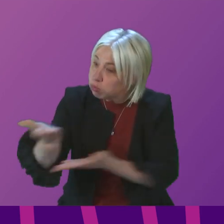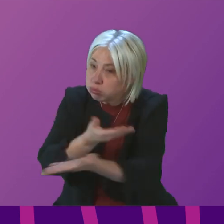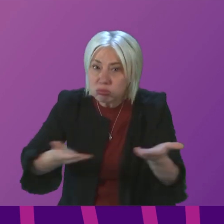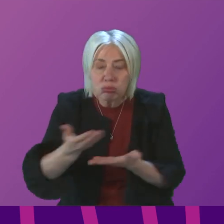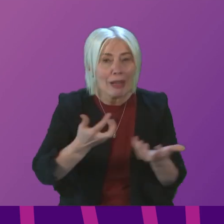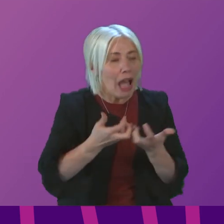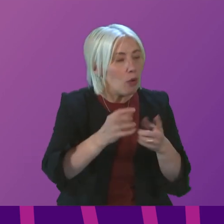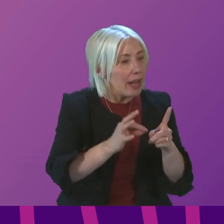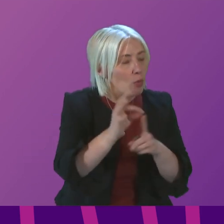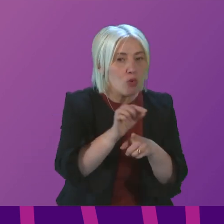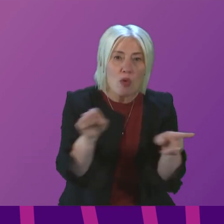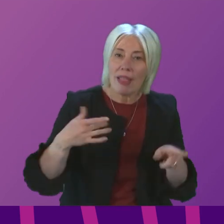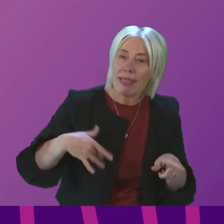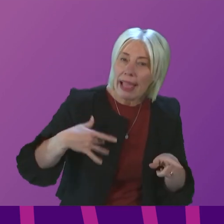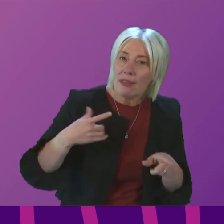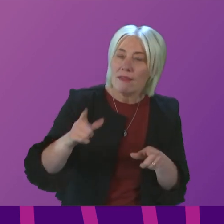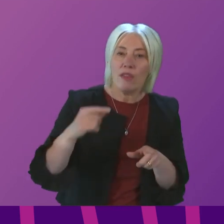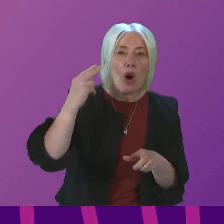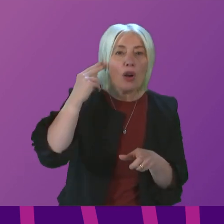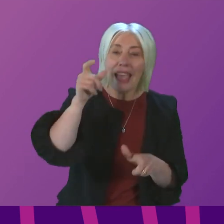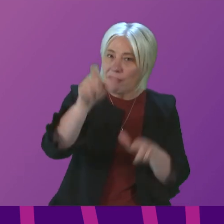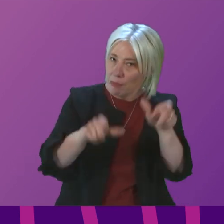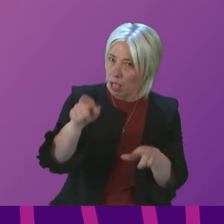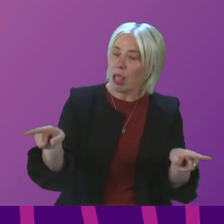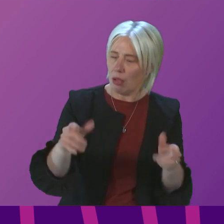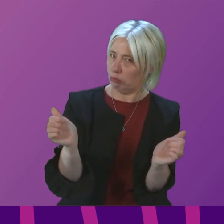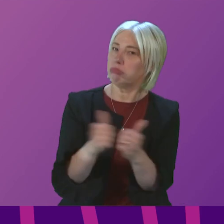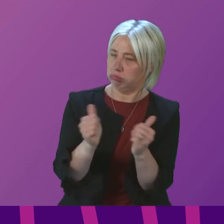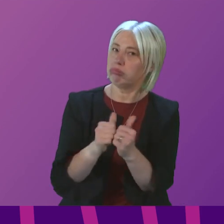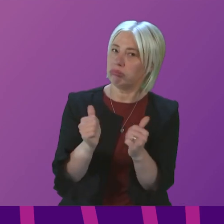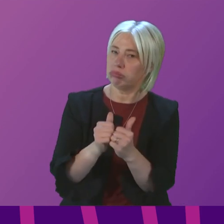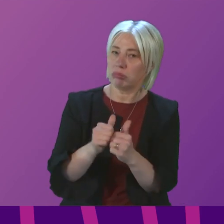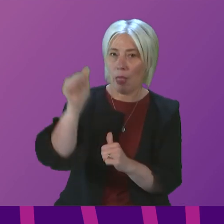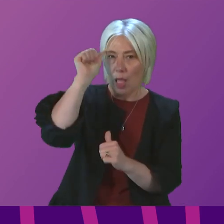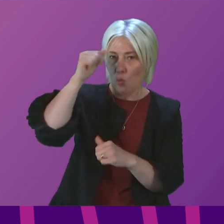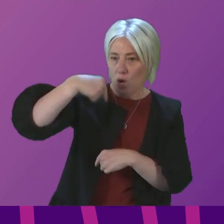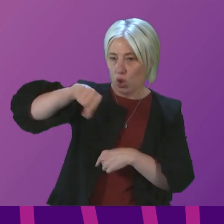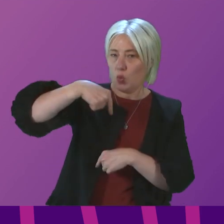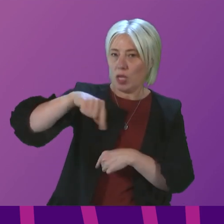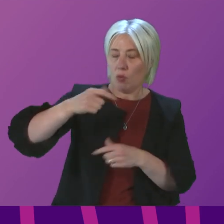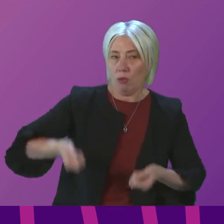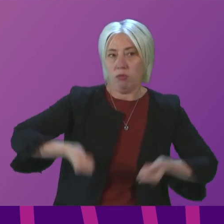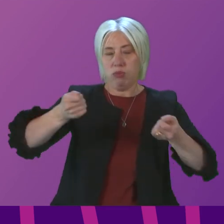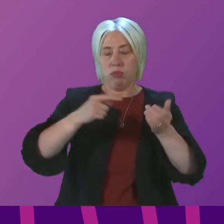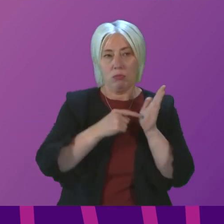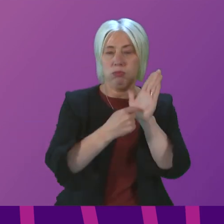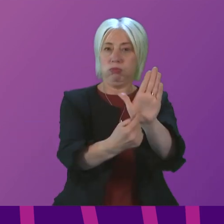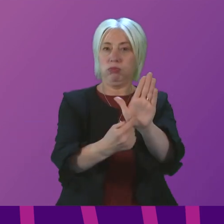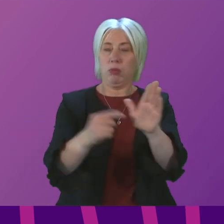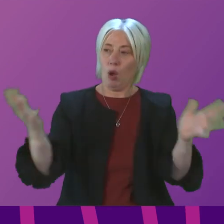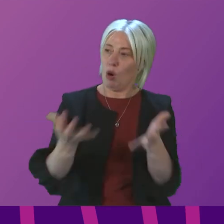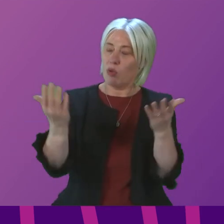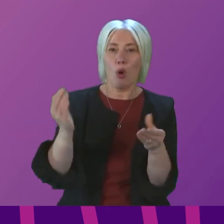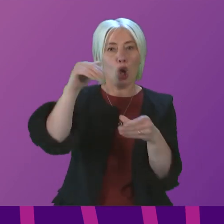we improve the lives of deaf people. I agree wholeheartedly that the Awareness Week will help increase visibility and promote inclusion